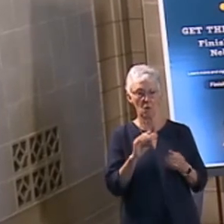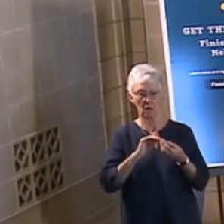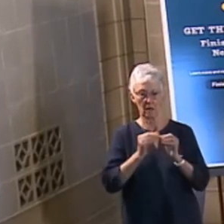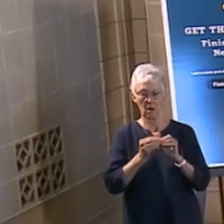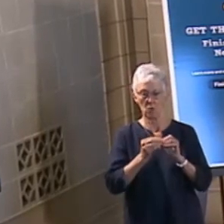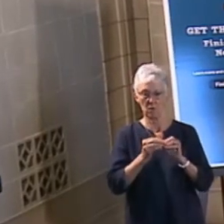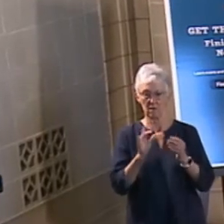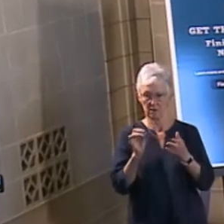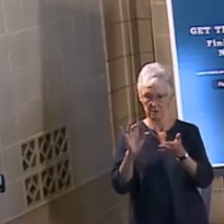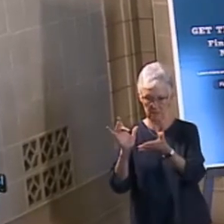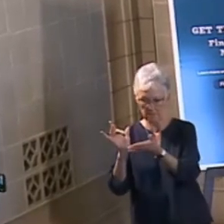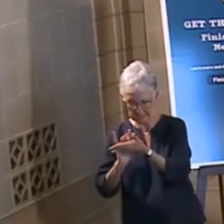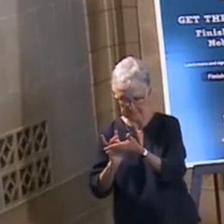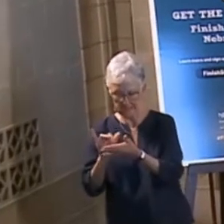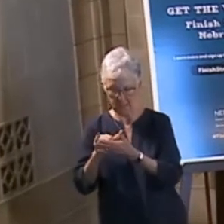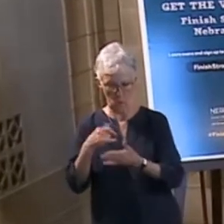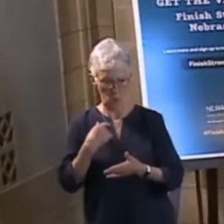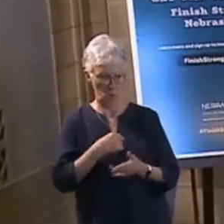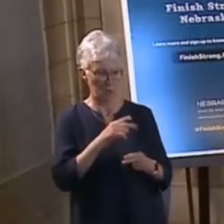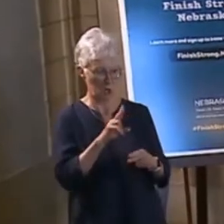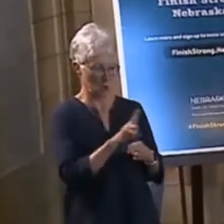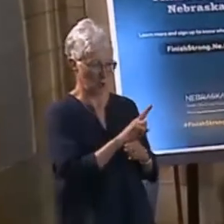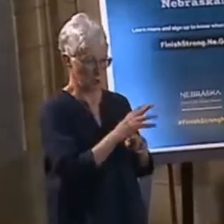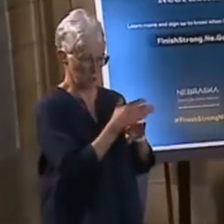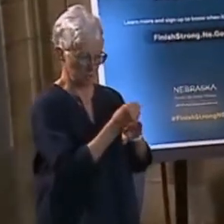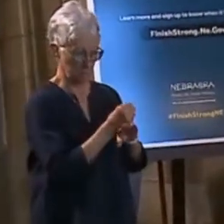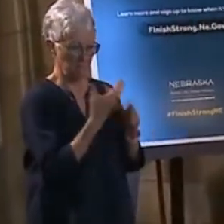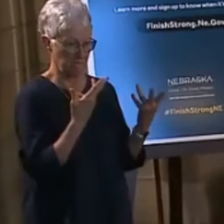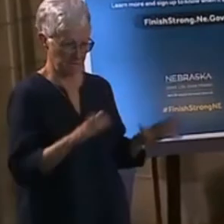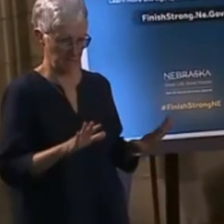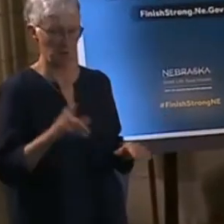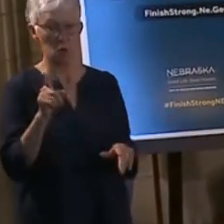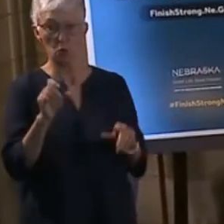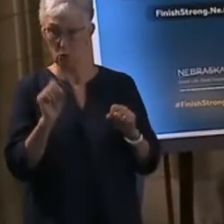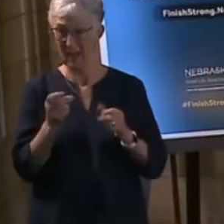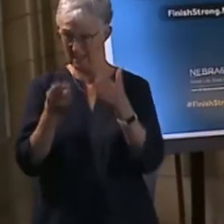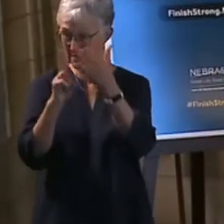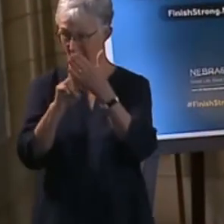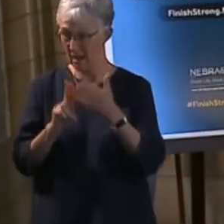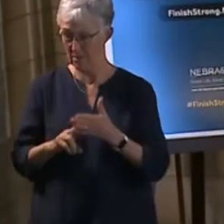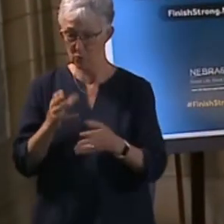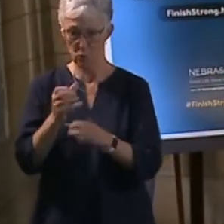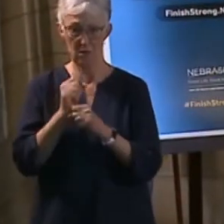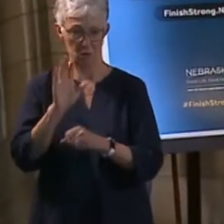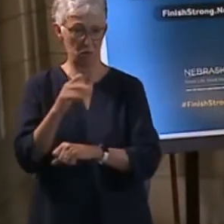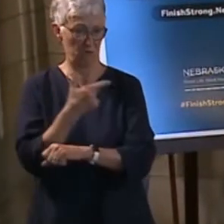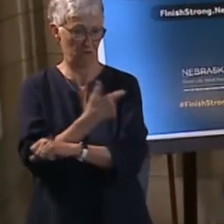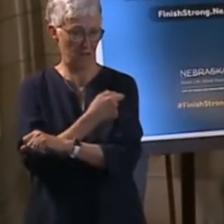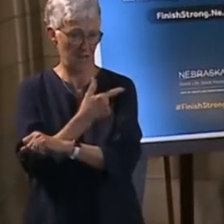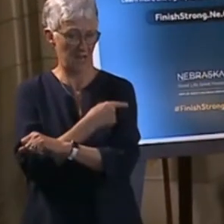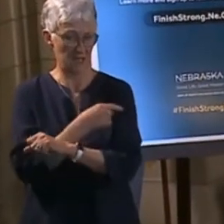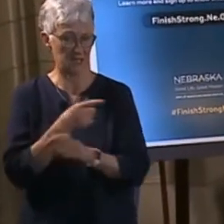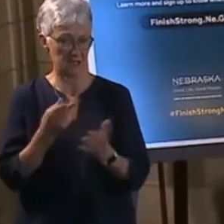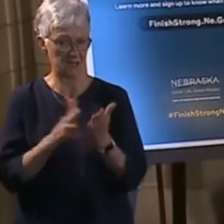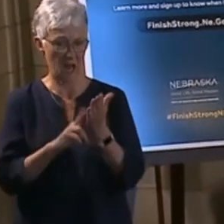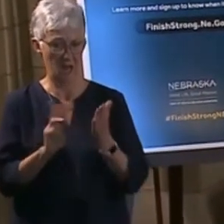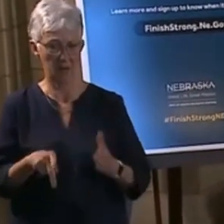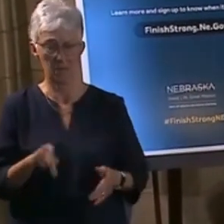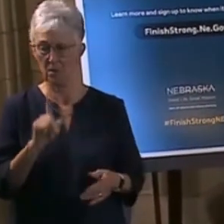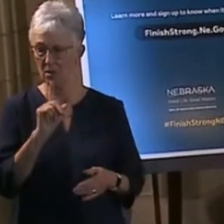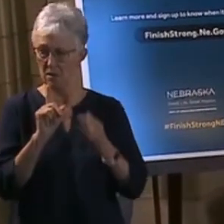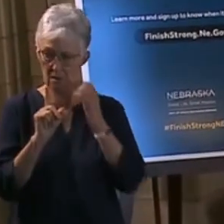Remind people that you can still sign up to get vaccinated, vaccinate.ne.gov or at 1-833